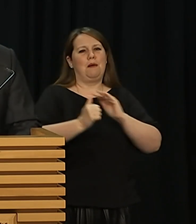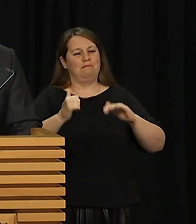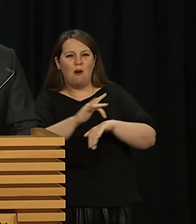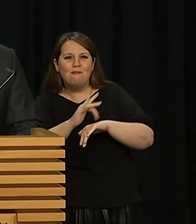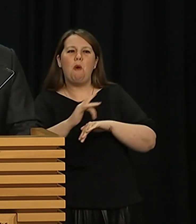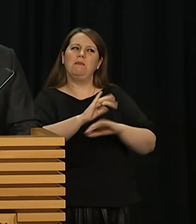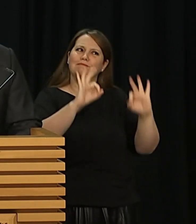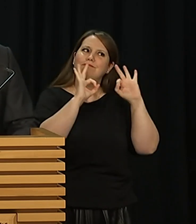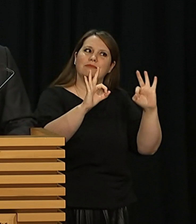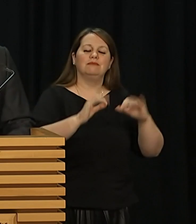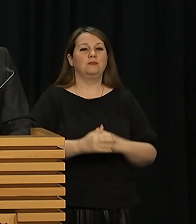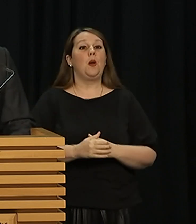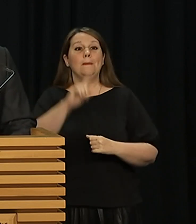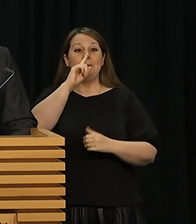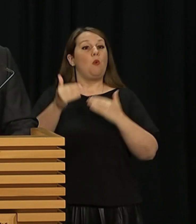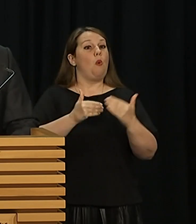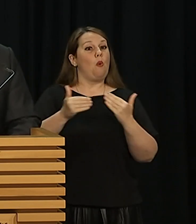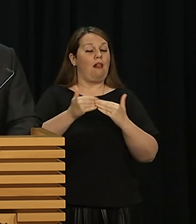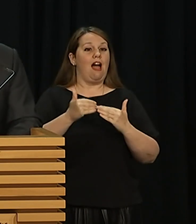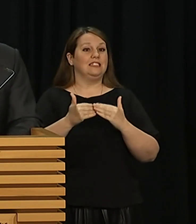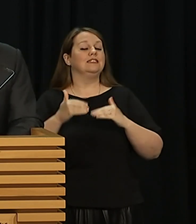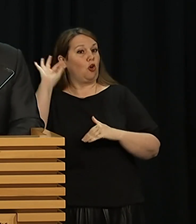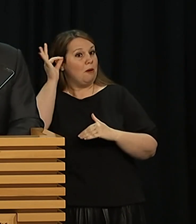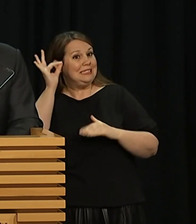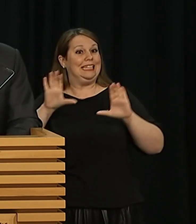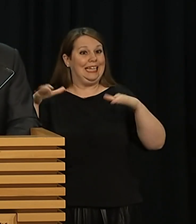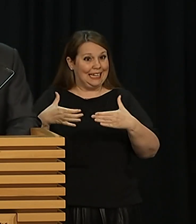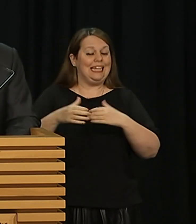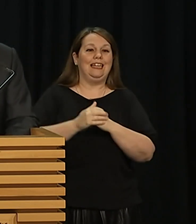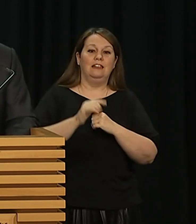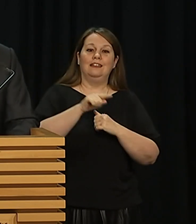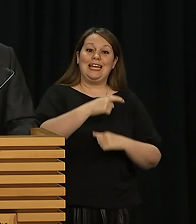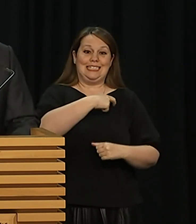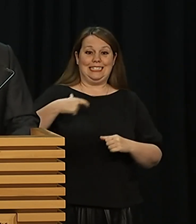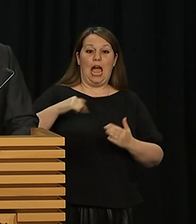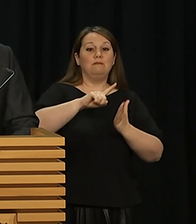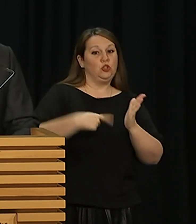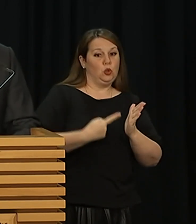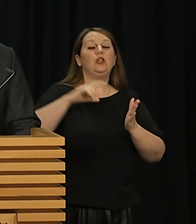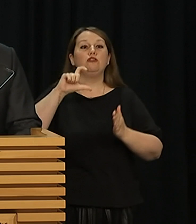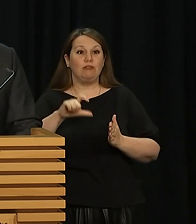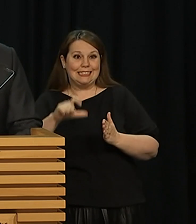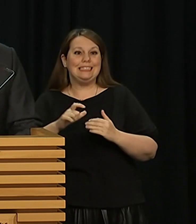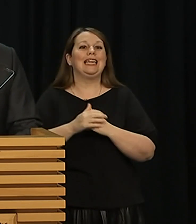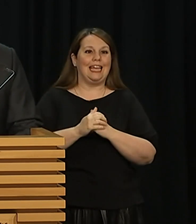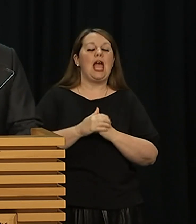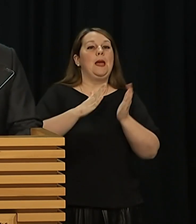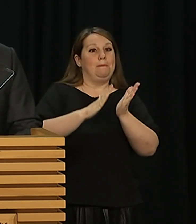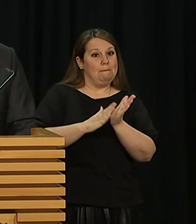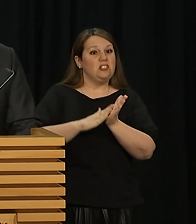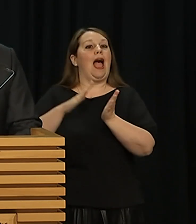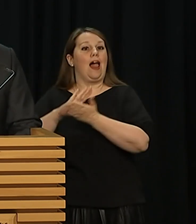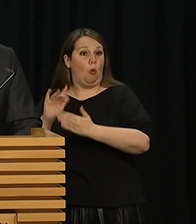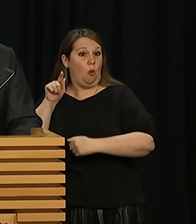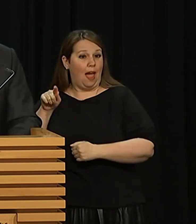World Cup 2021, the Chair, Dame Julie Christie, and Chief Executive Michelle Hooper and your team, congratulations on a superb